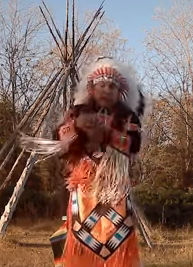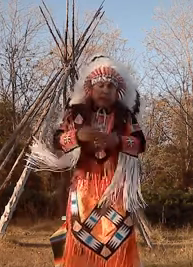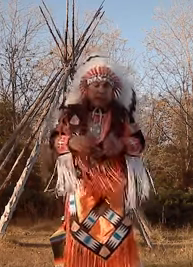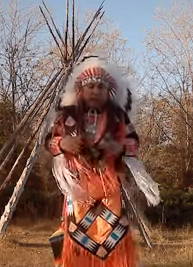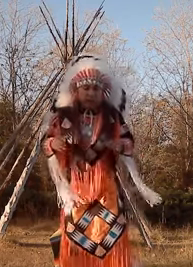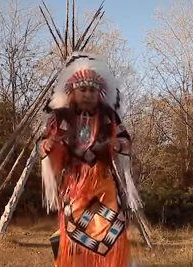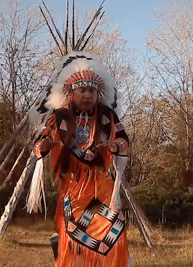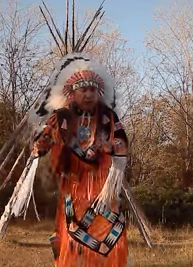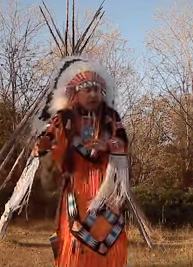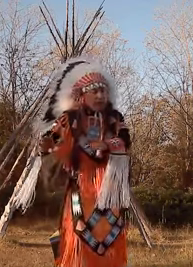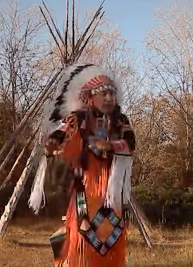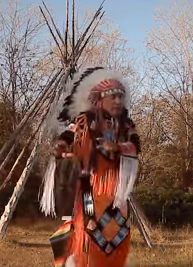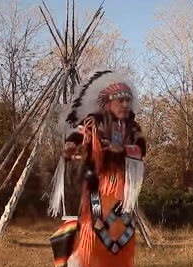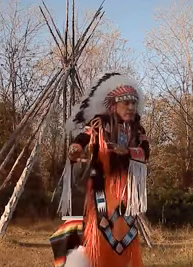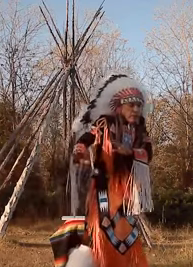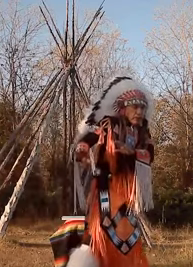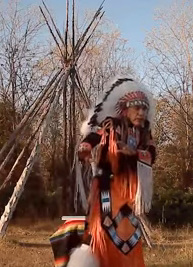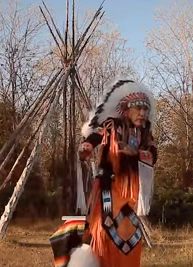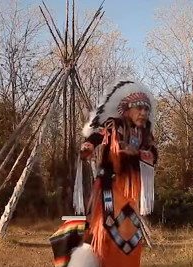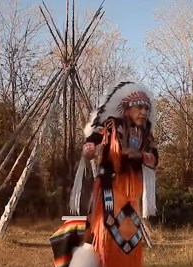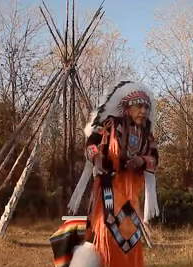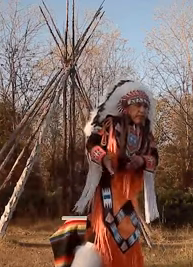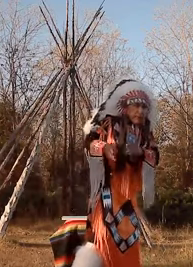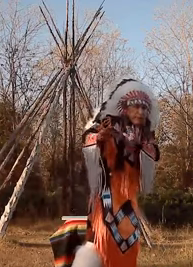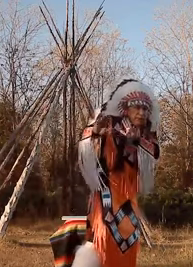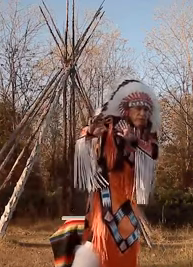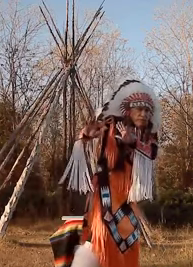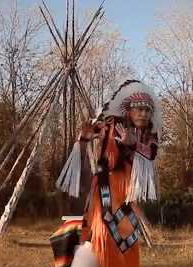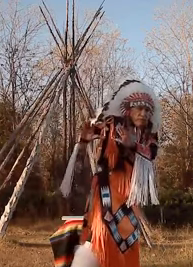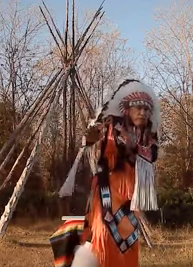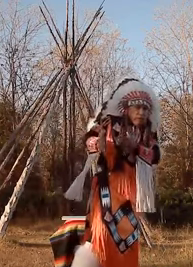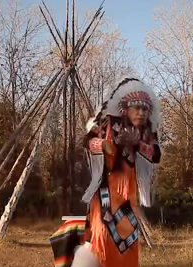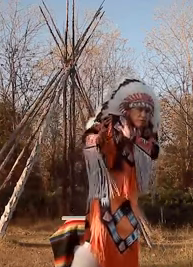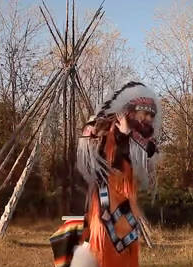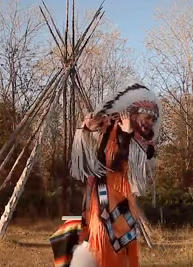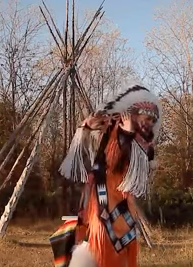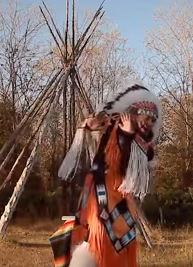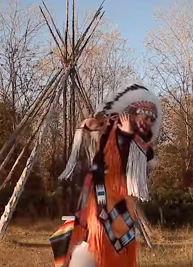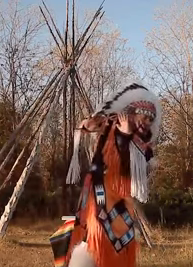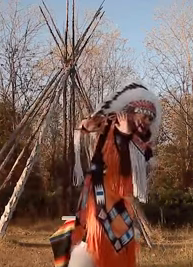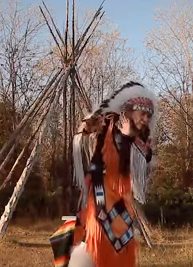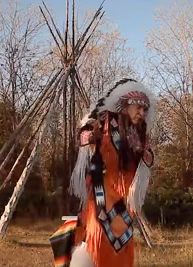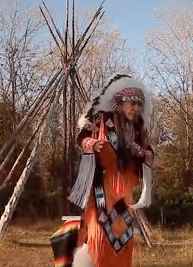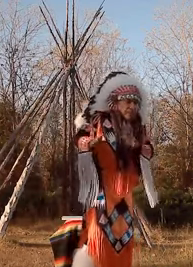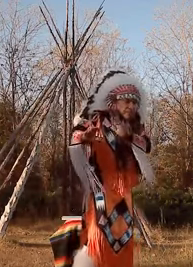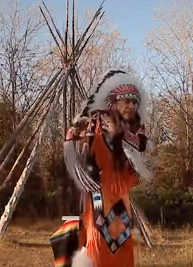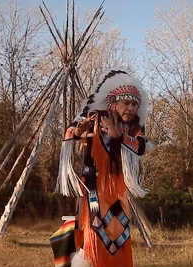and so you'd have to you know kind of get back and you know for that work to try you know step back